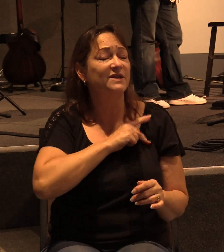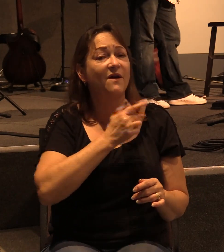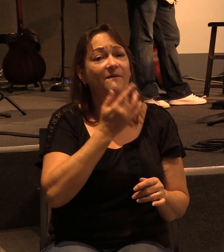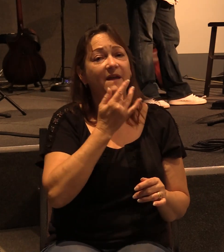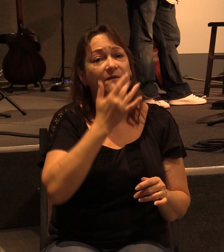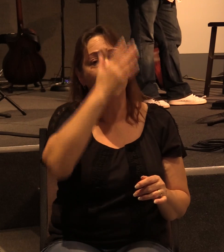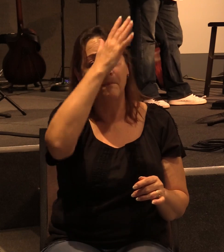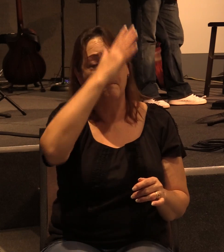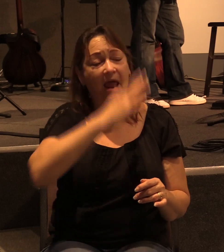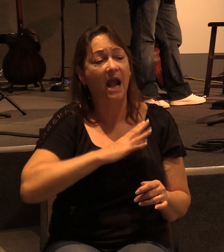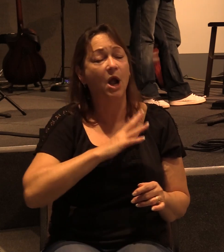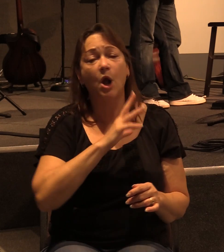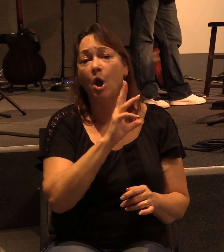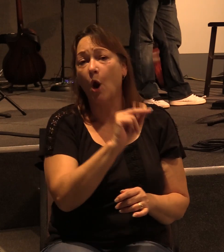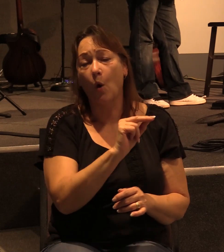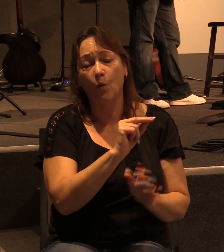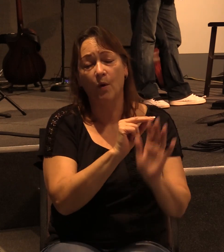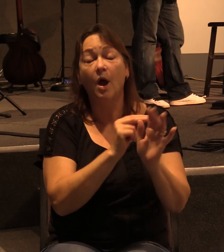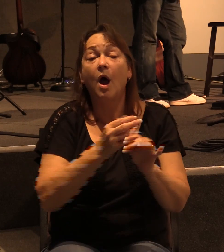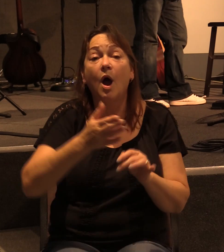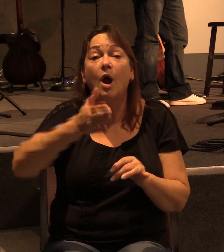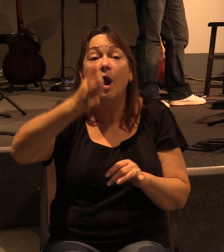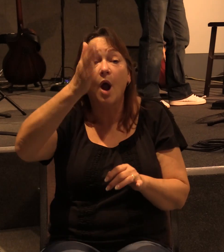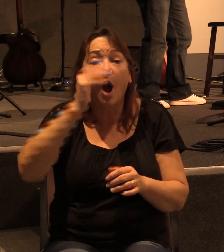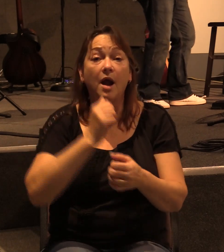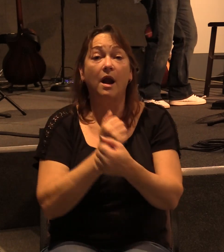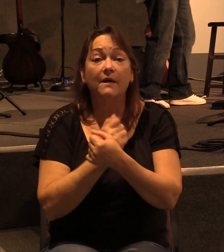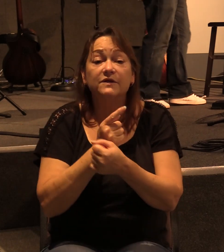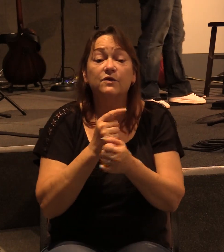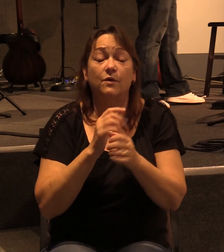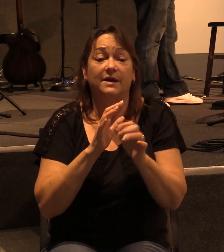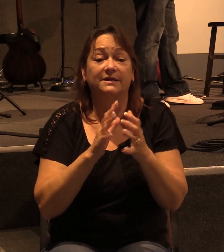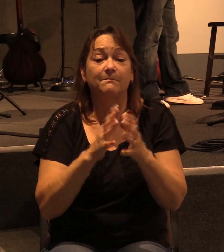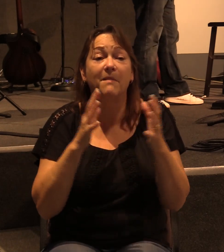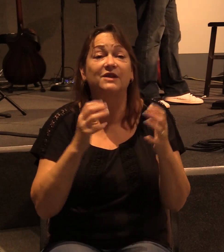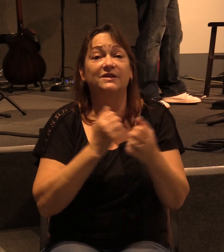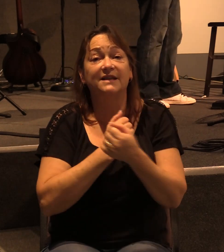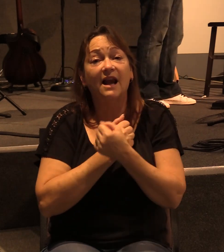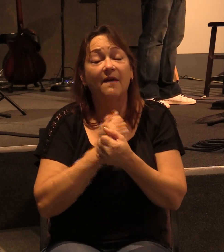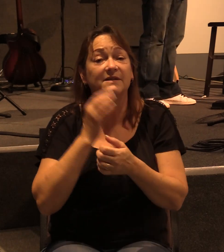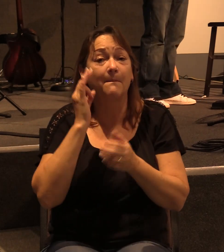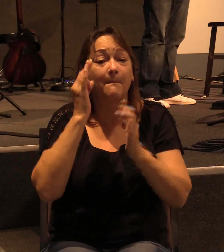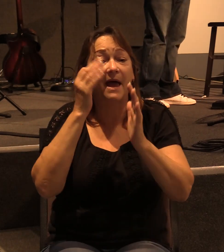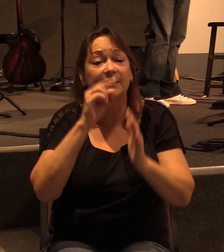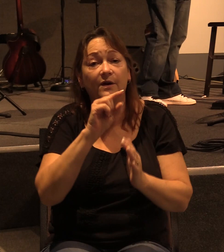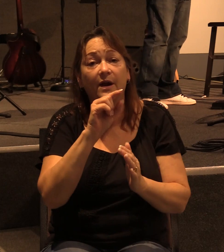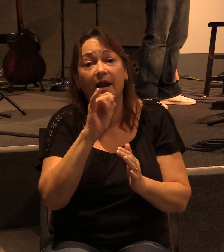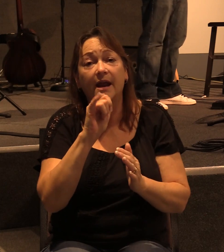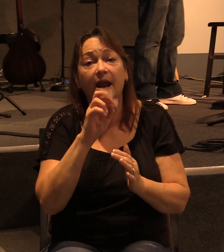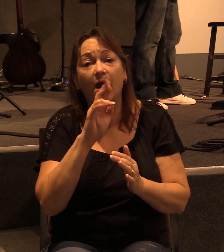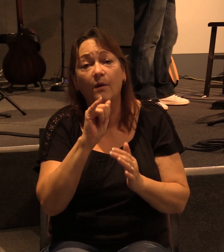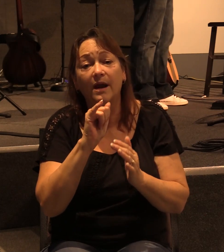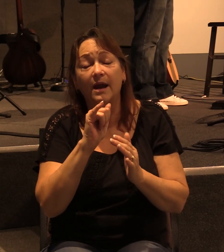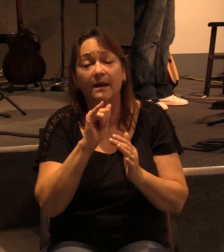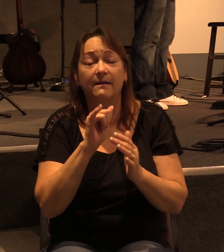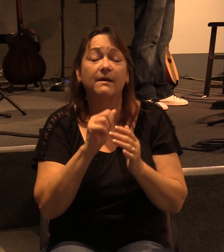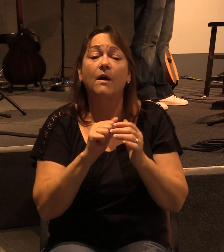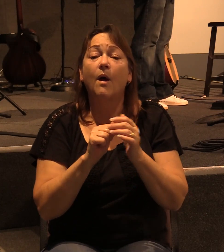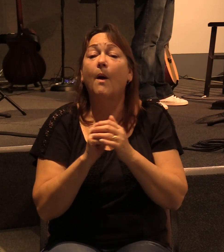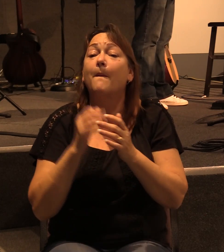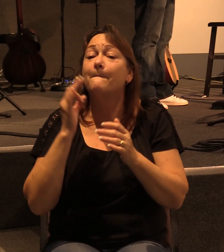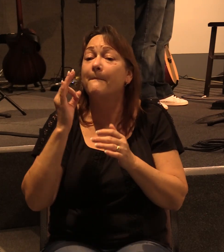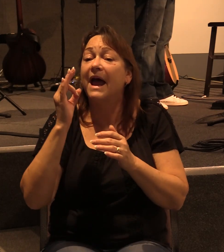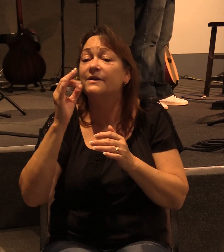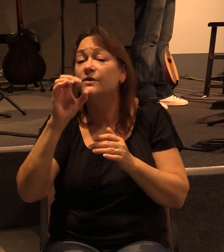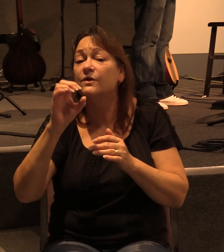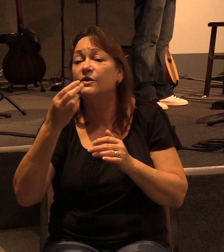In other words, God loves you just as much as he loves Pastor Gary. God loves you just as much as he loved Pastor Chuck